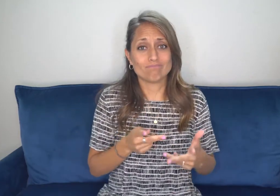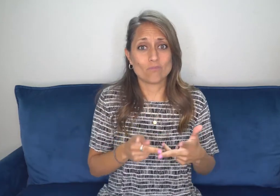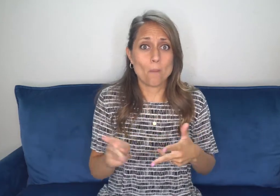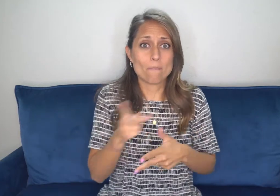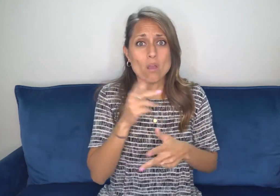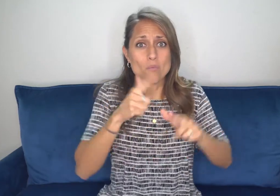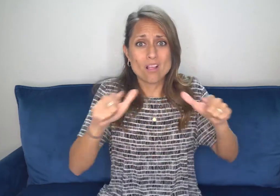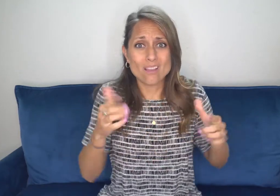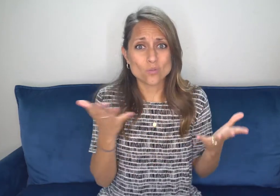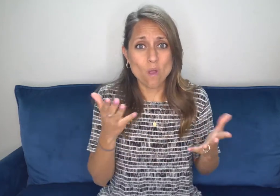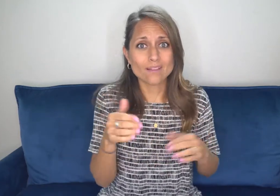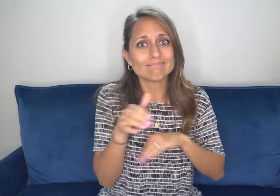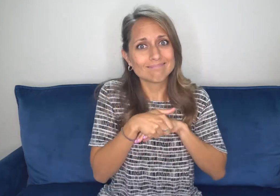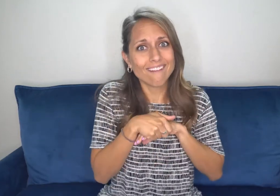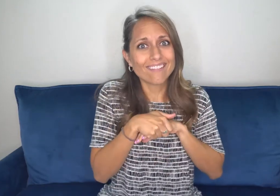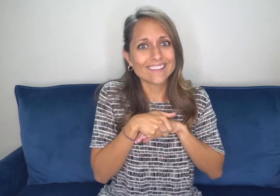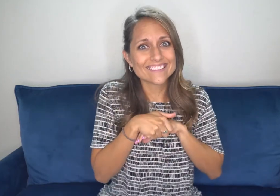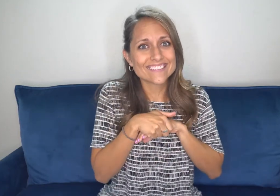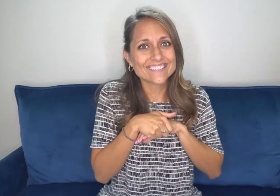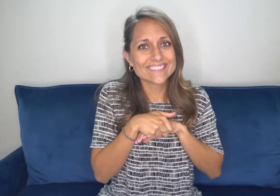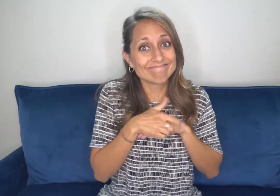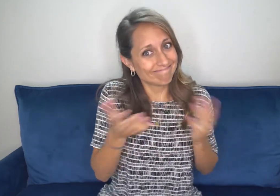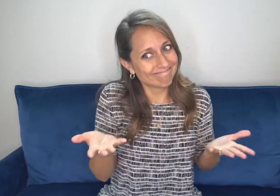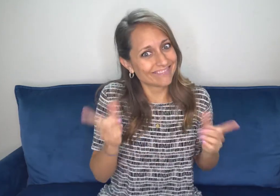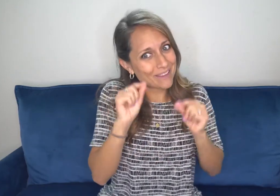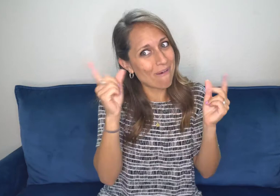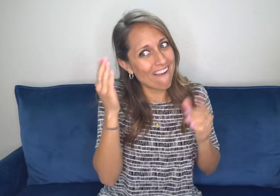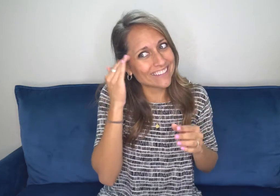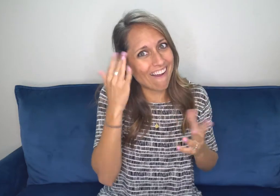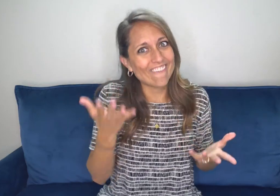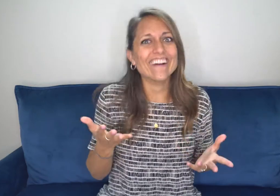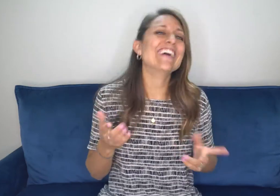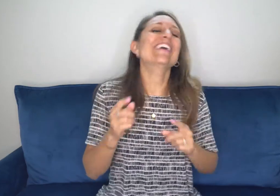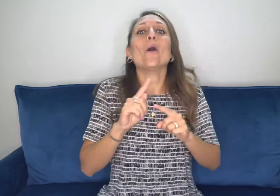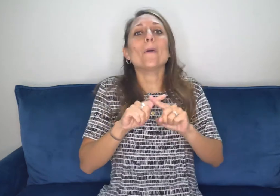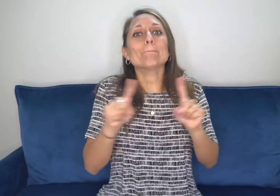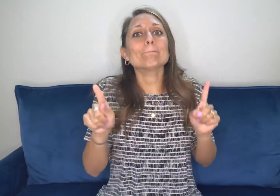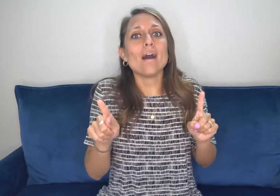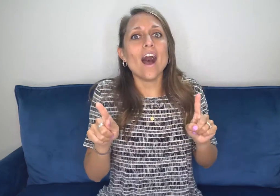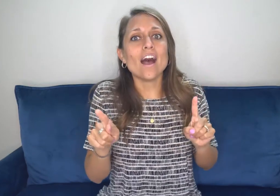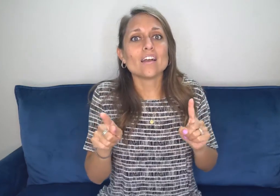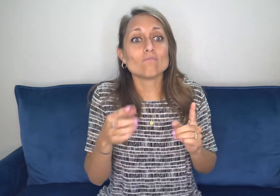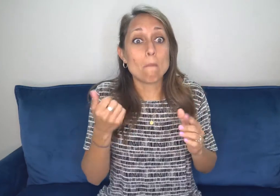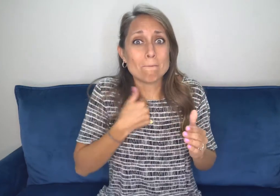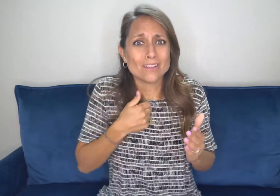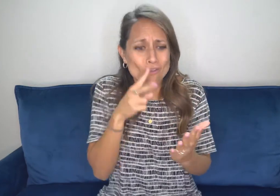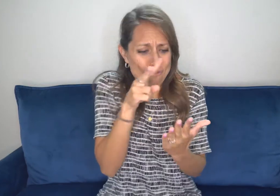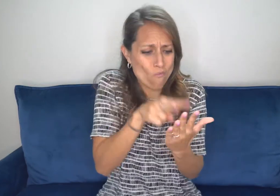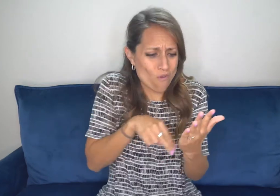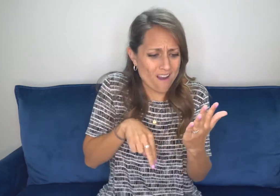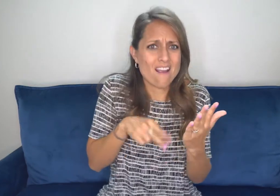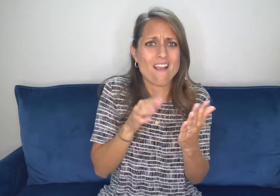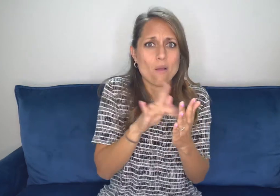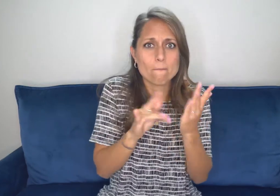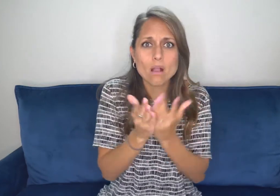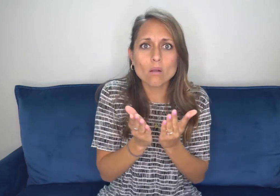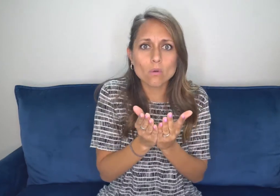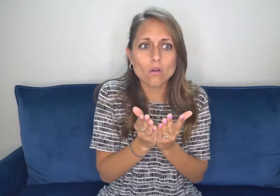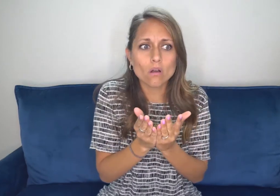So maybe you could read it. But I mean, my primary language is English. I know what a surprise. But even as I read the Bible